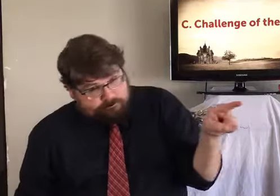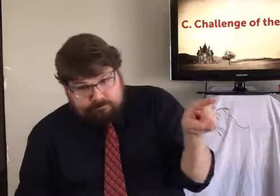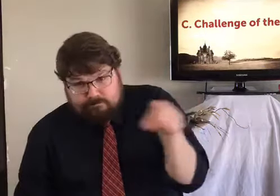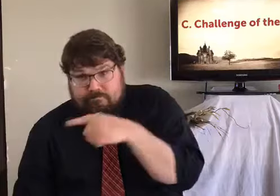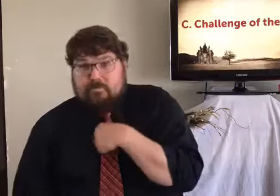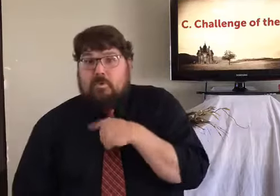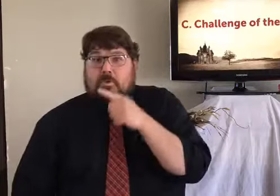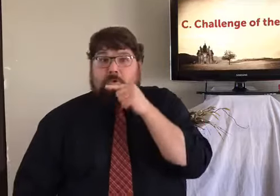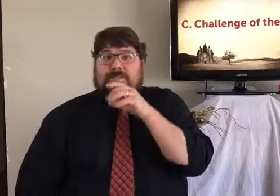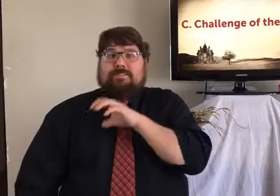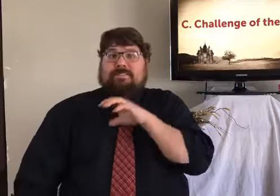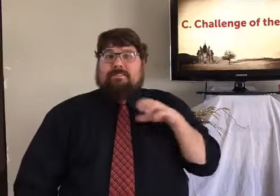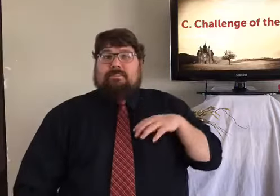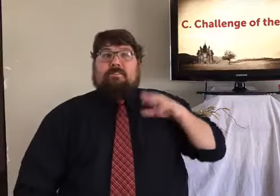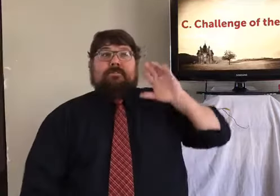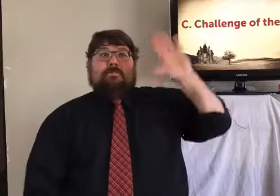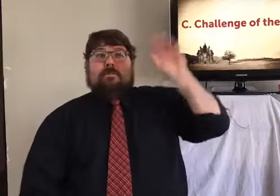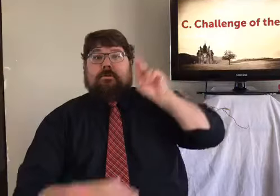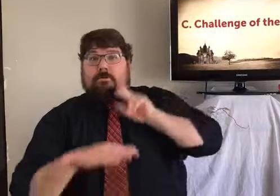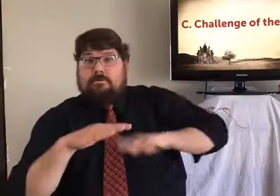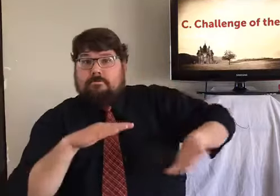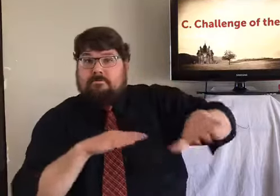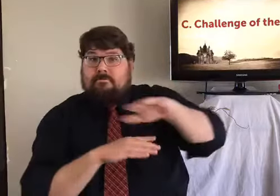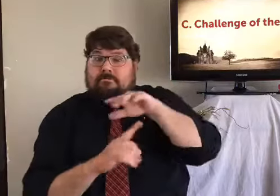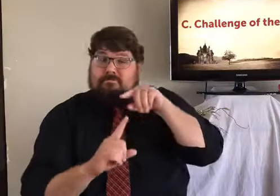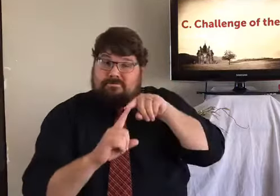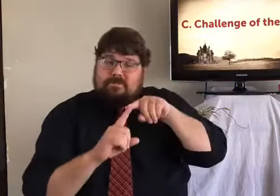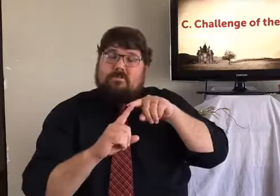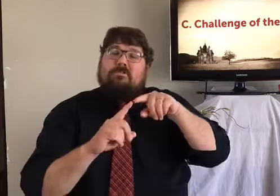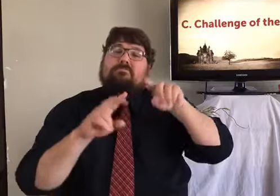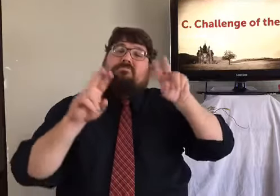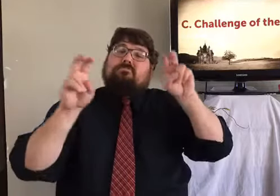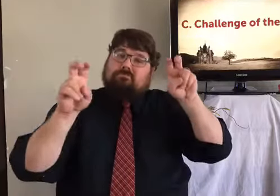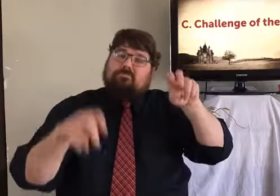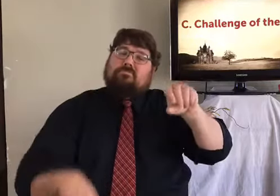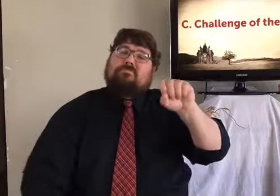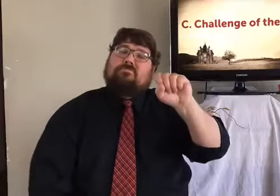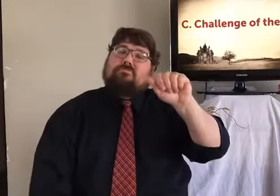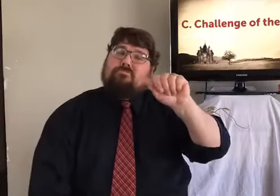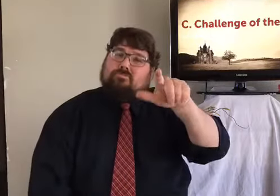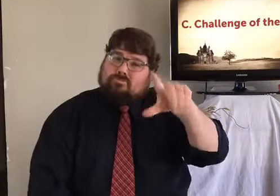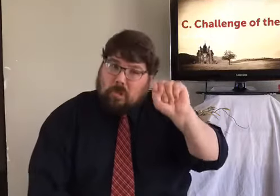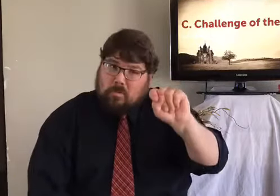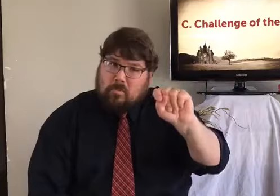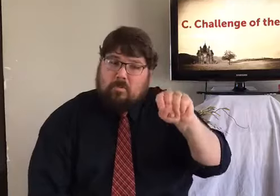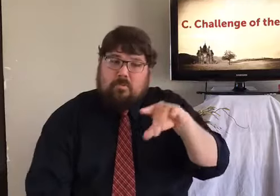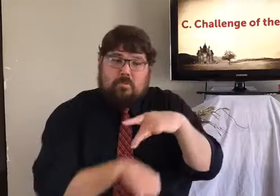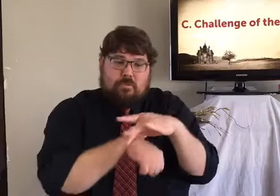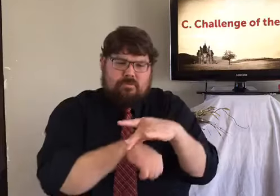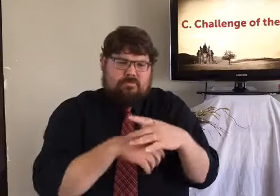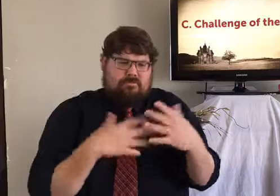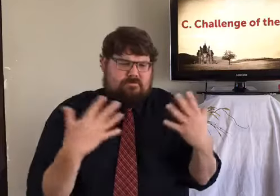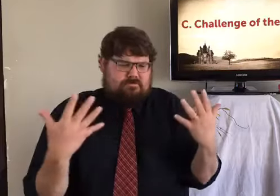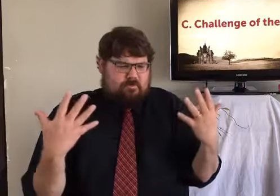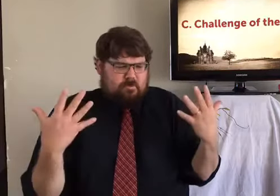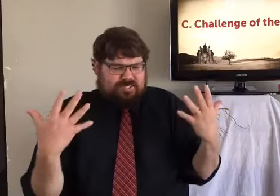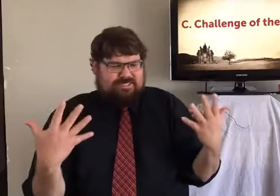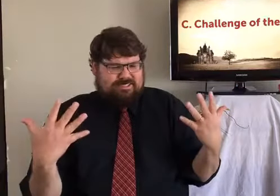So, who's the earth and who's the salt? Well, you are the salt. Those who are kingdoms, who are citizens of the kingdom of heaven.